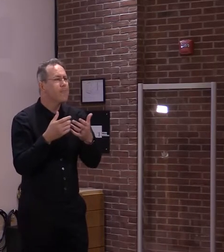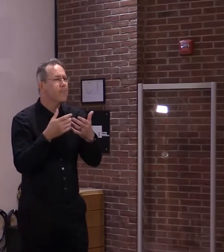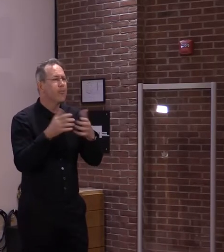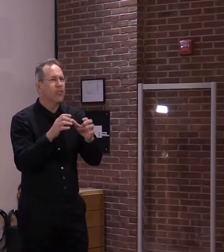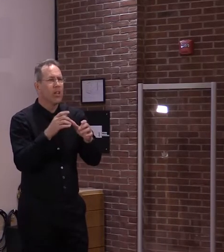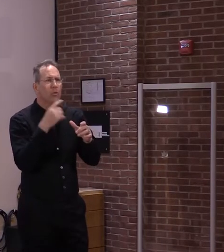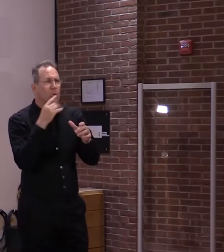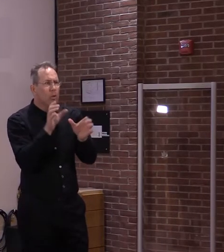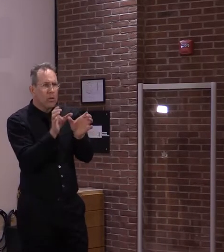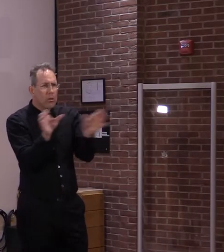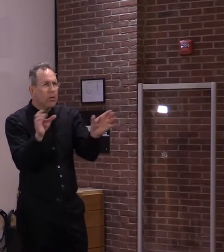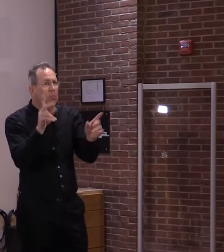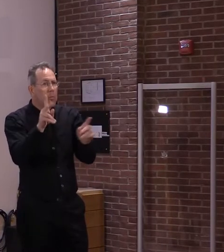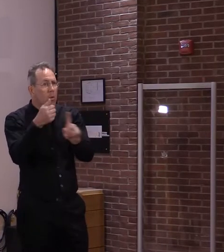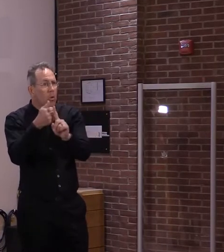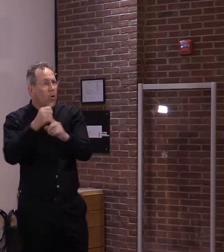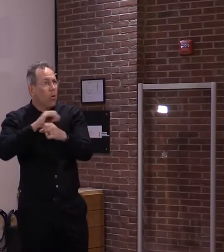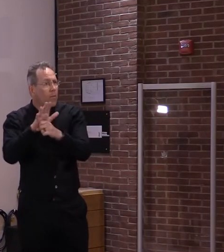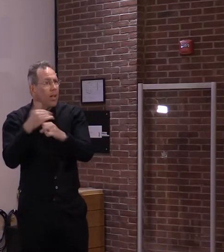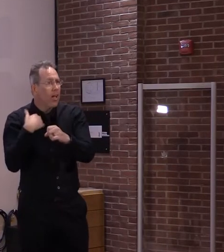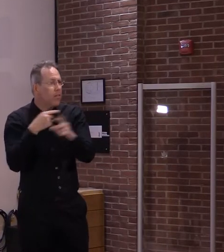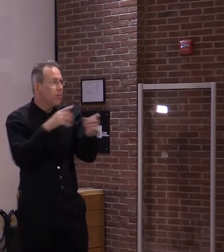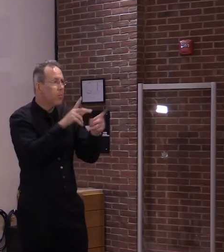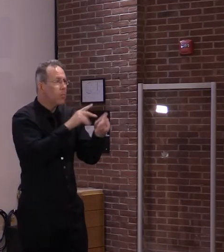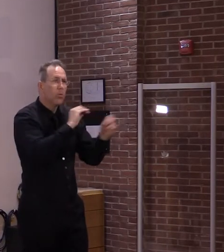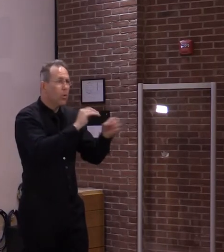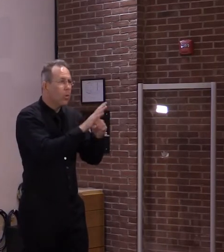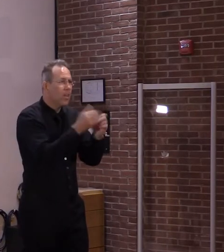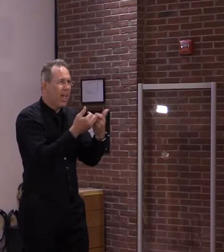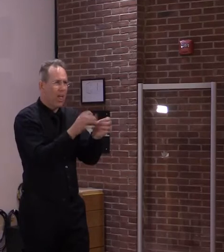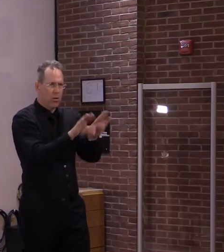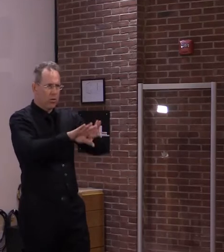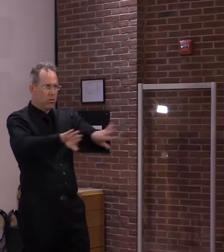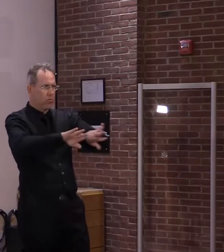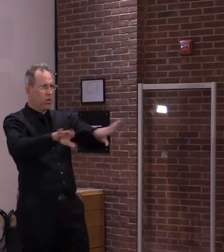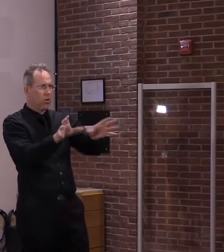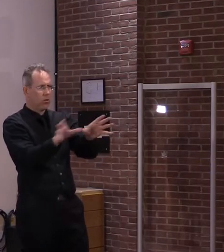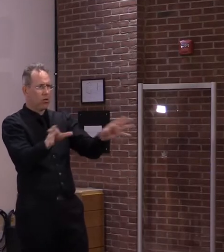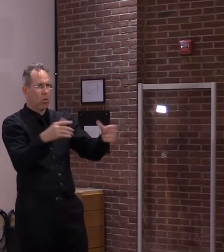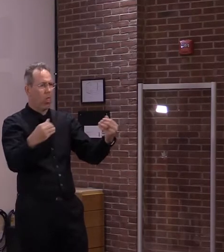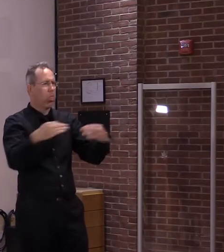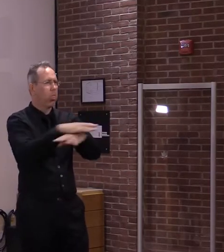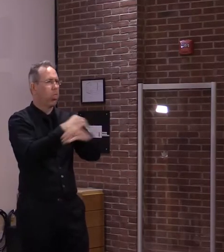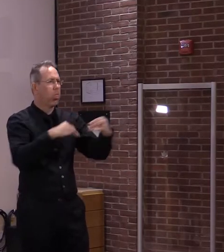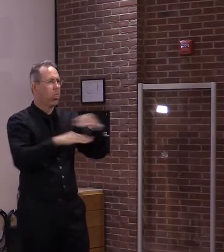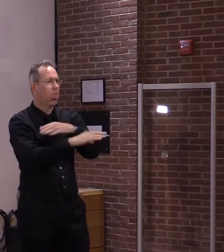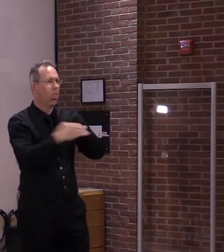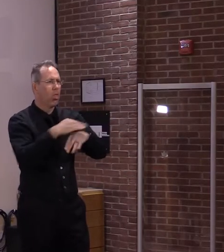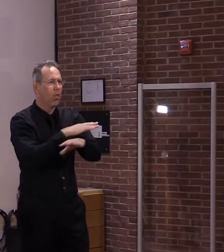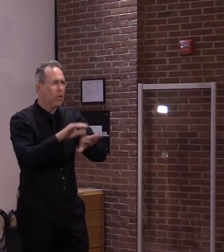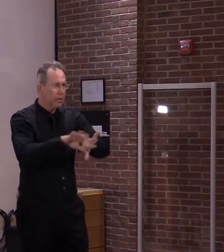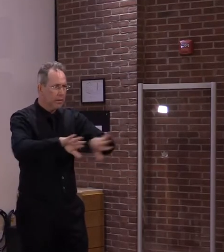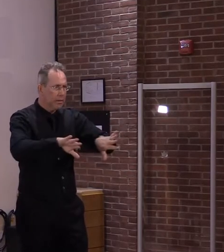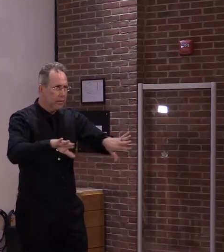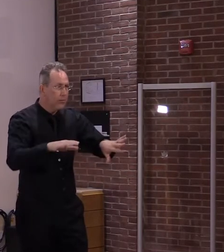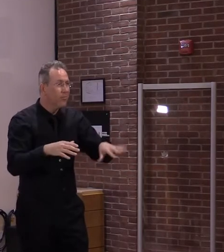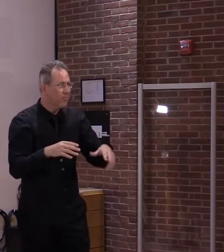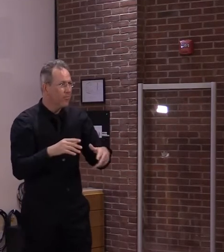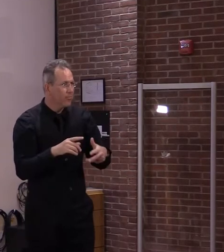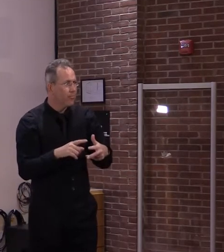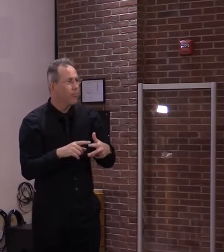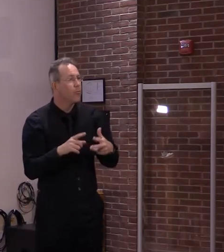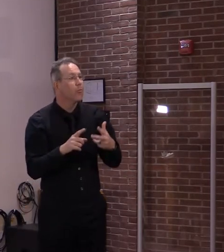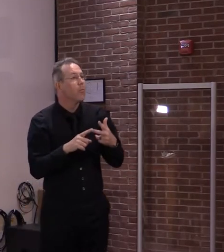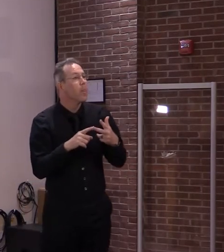each other? So the physically distancing aspect. And then number three, what will a mask do